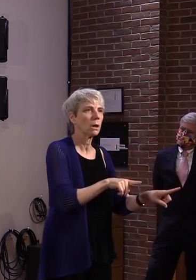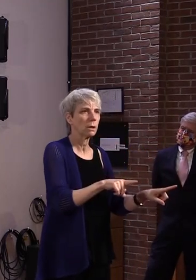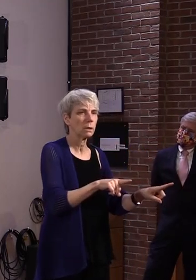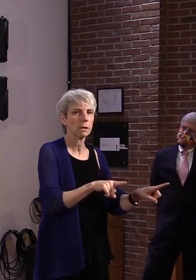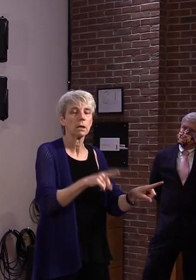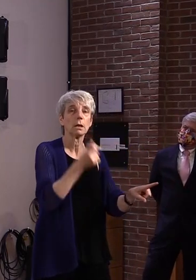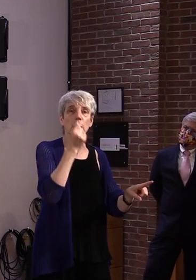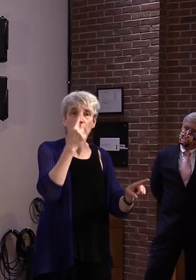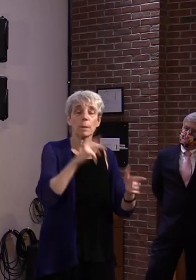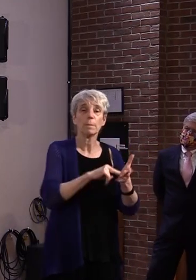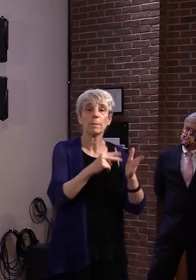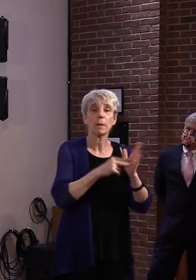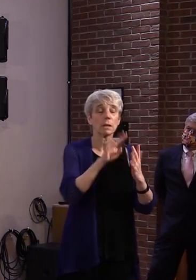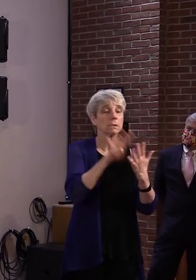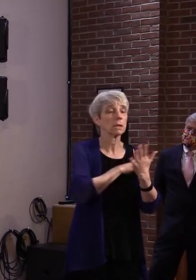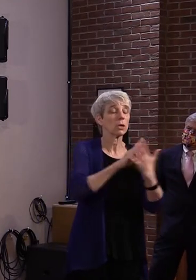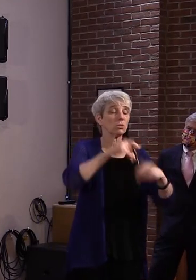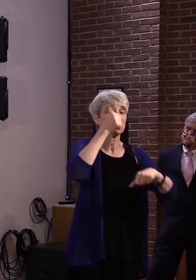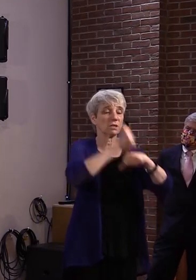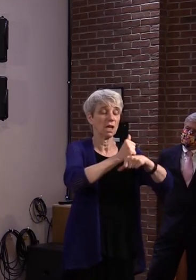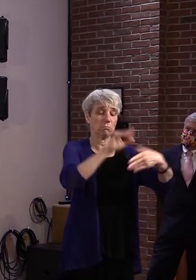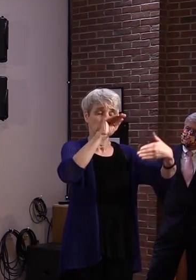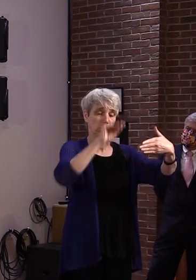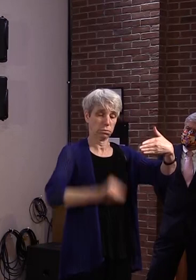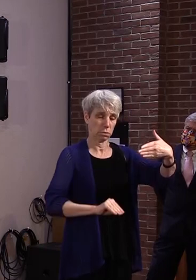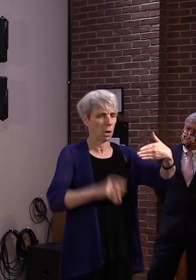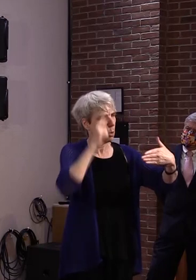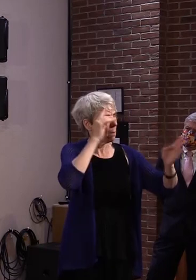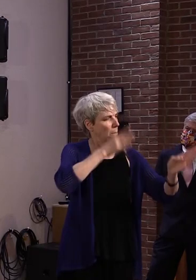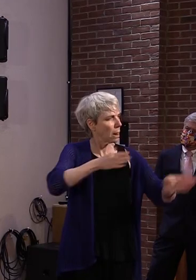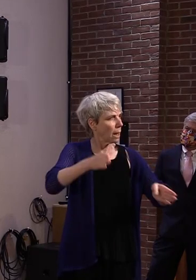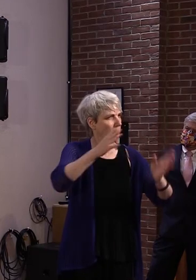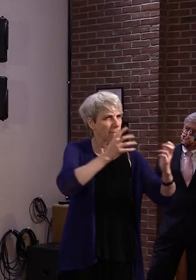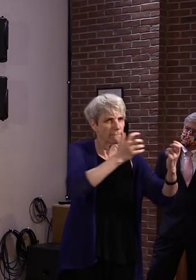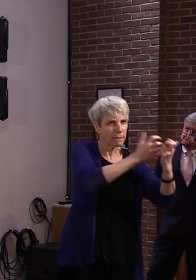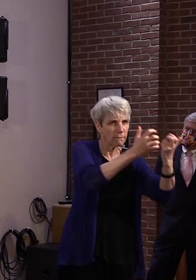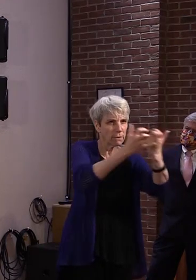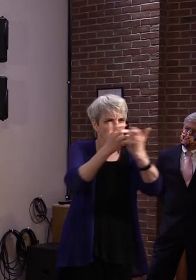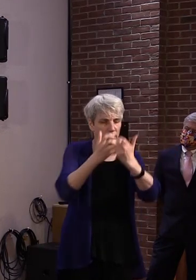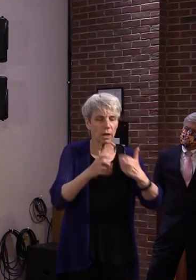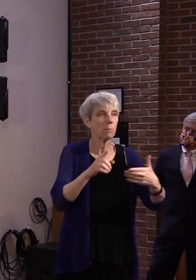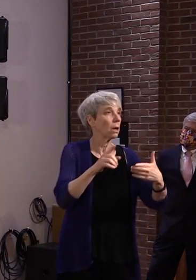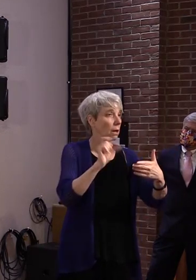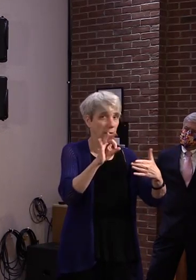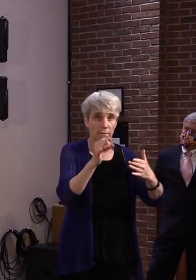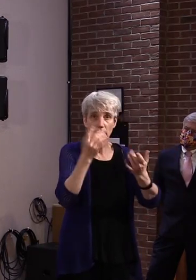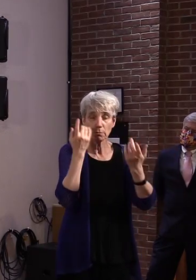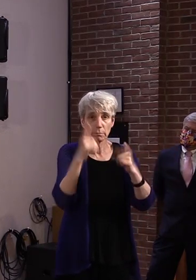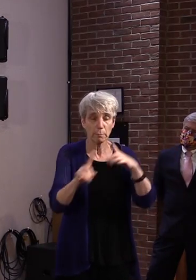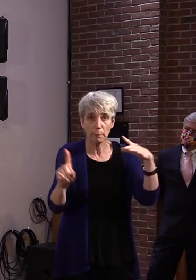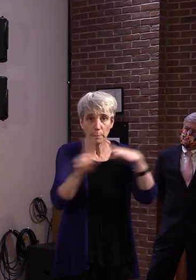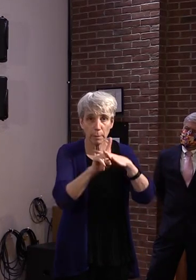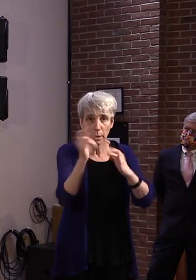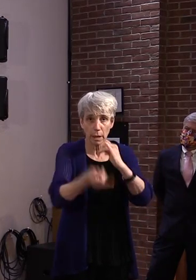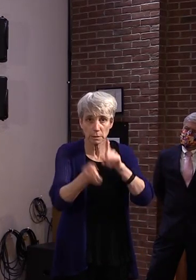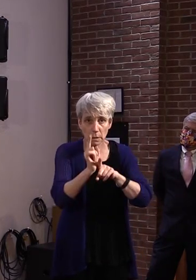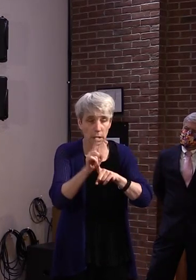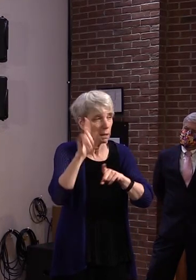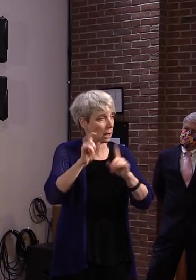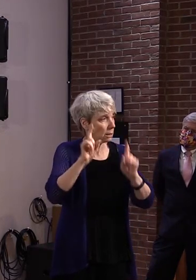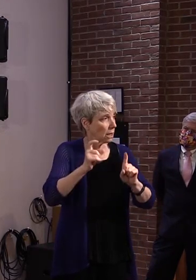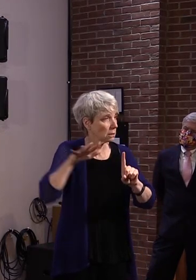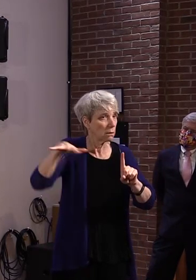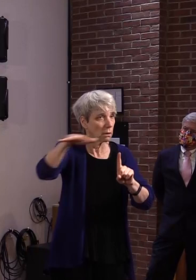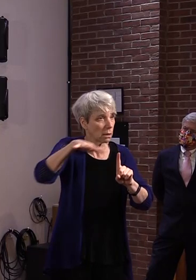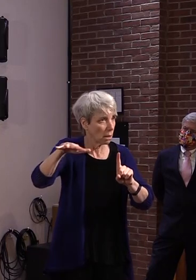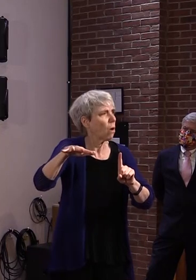that we set up are not strategic, if you will, so that if there's a concern or a need, we're certainly willing